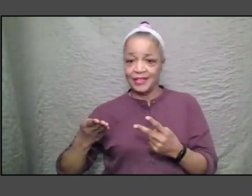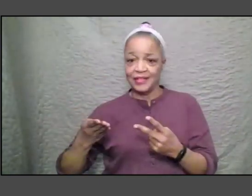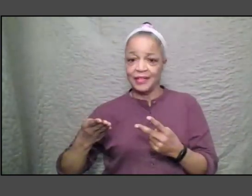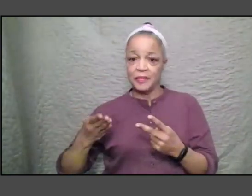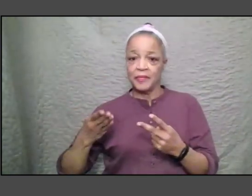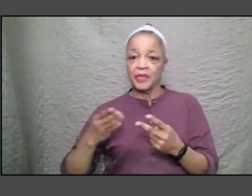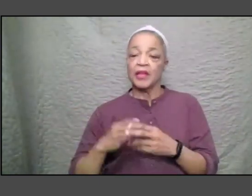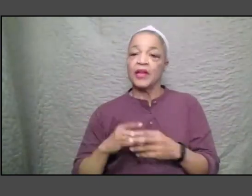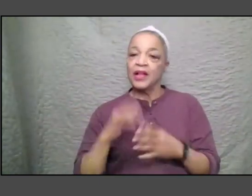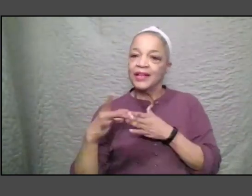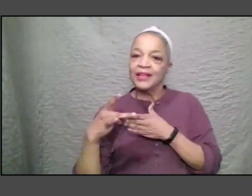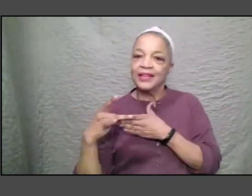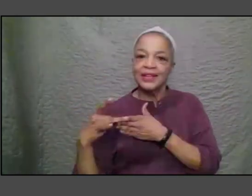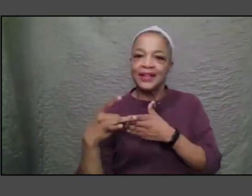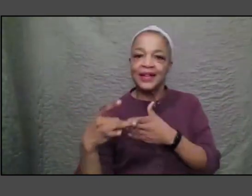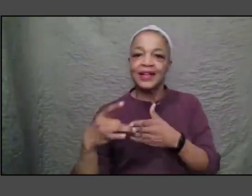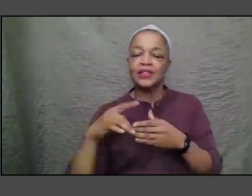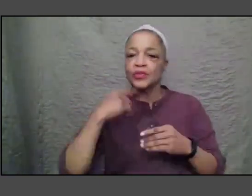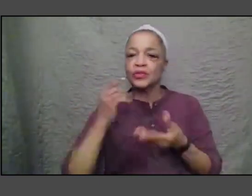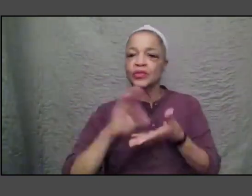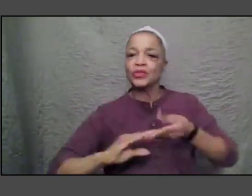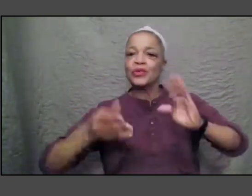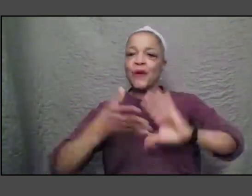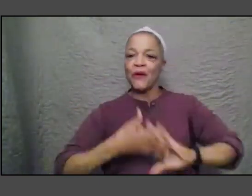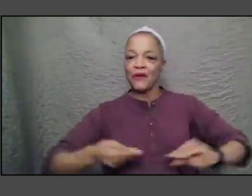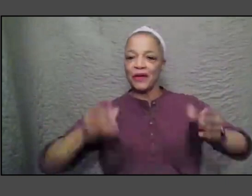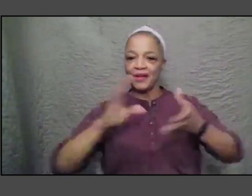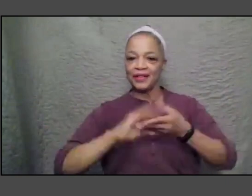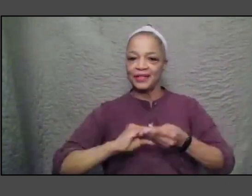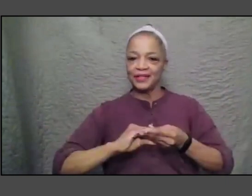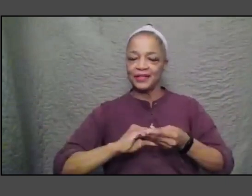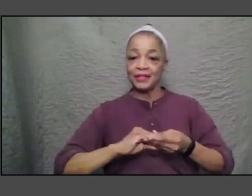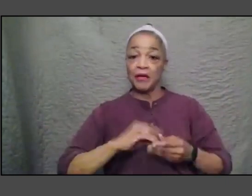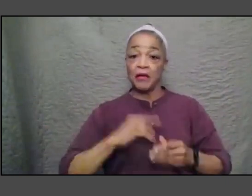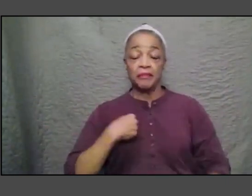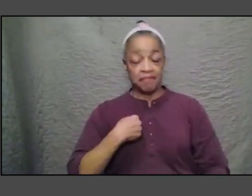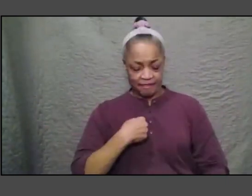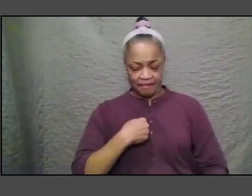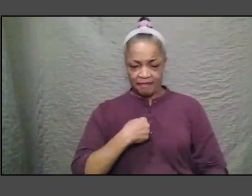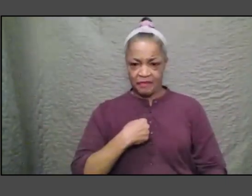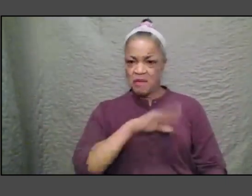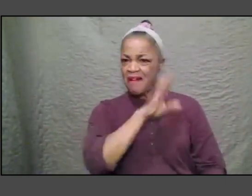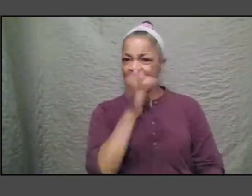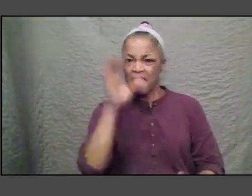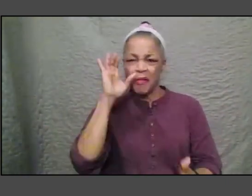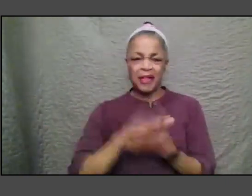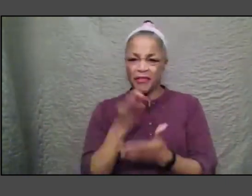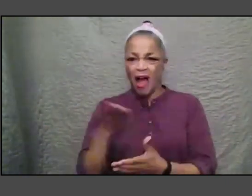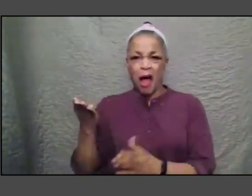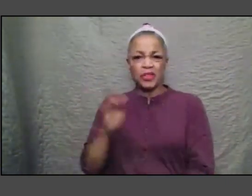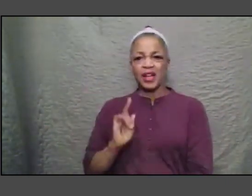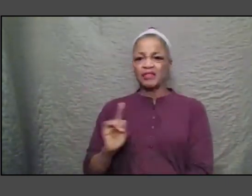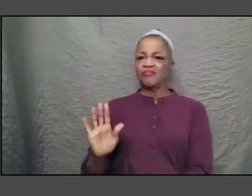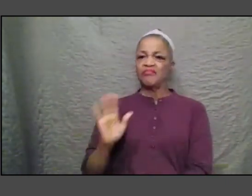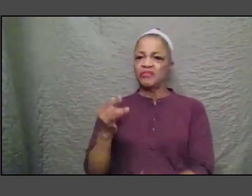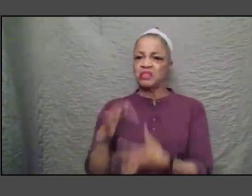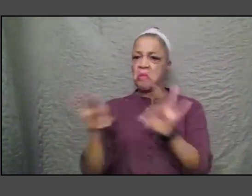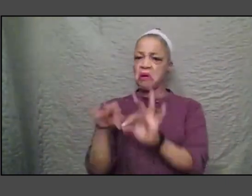to stories because I have never been somebody who believed in objects for objects sake I've always felt artifacts are